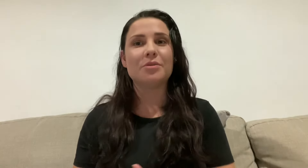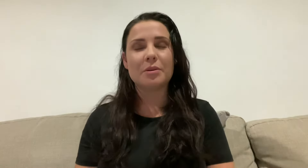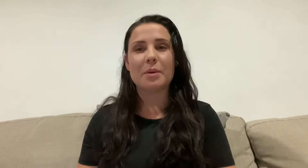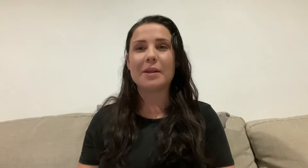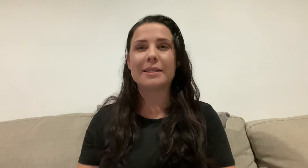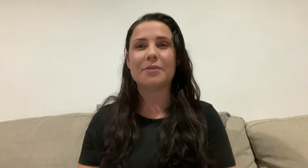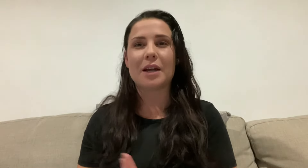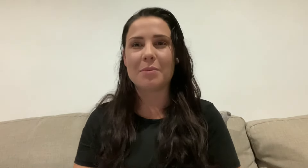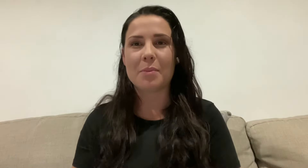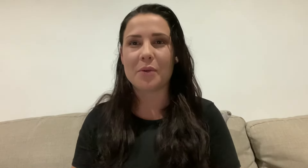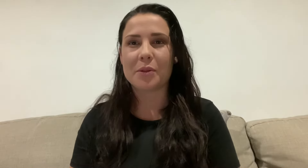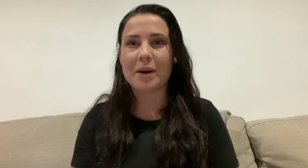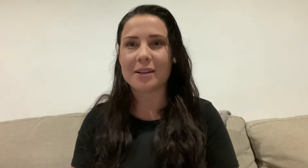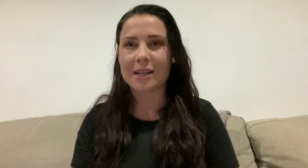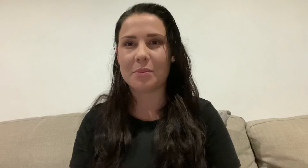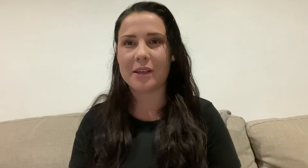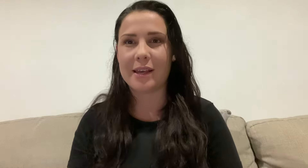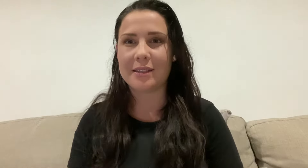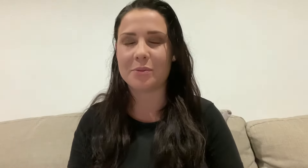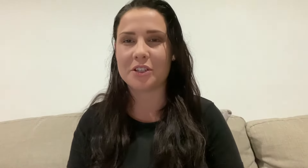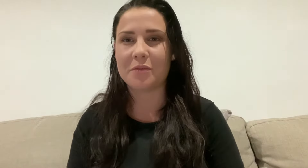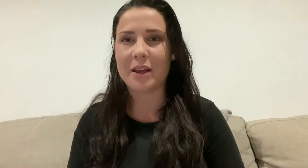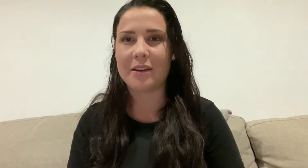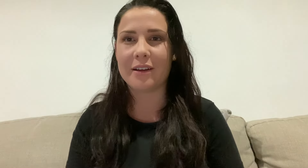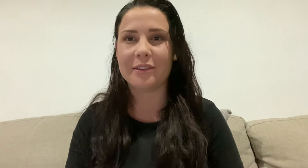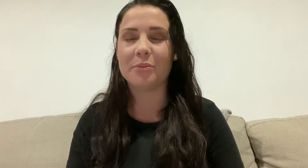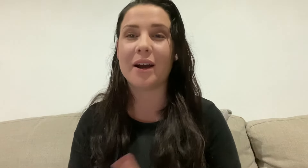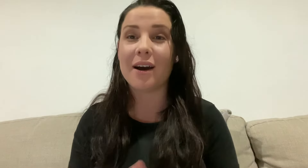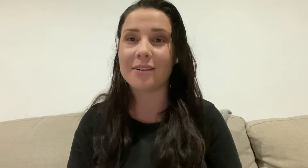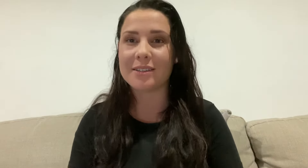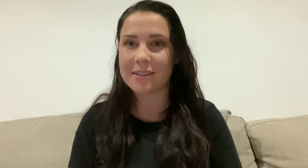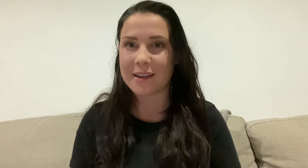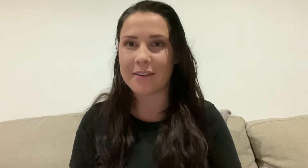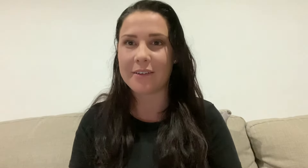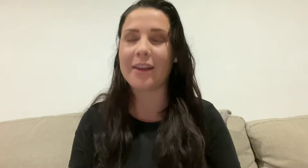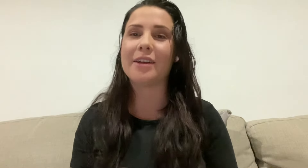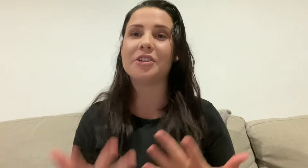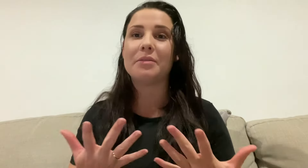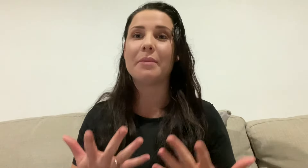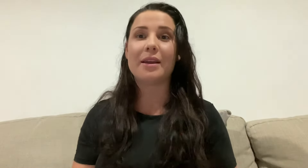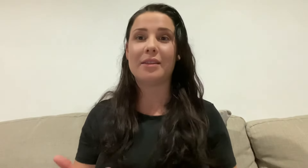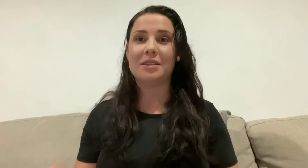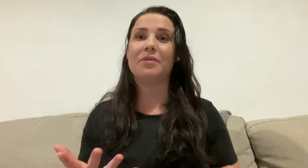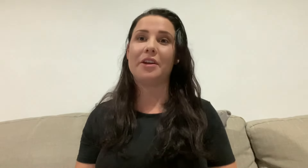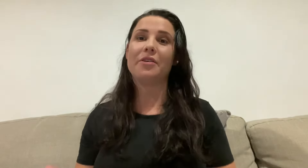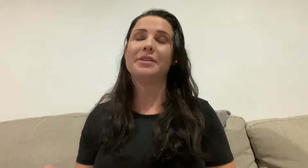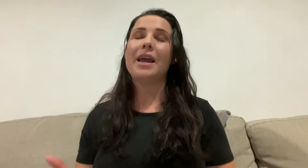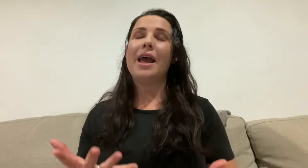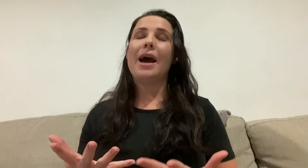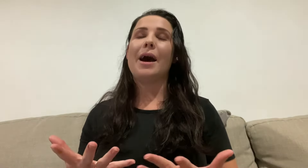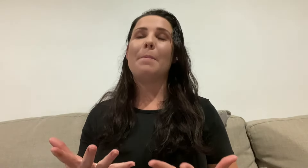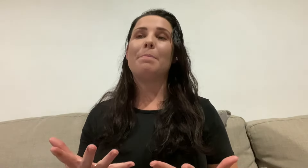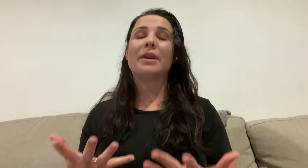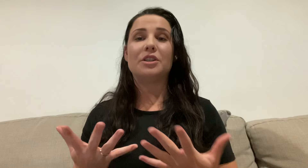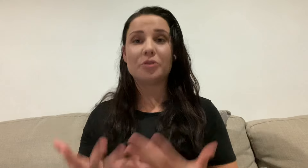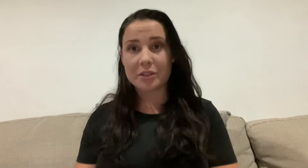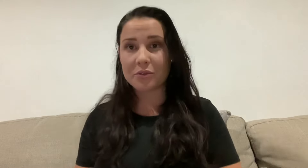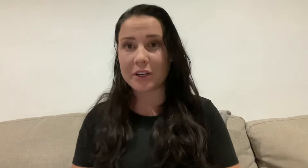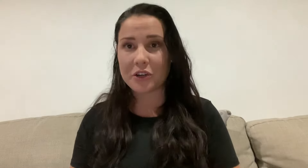commitments that have come up over the past couple of years, which have made it a little bit hard to sit down and actually make these videos. But I do still read your